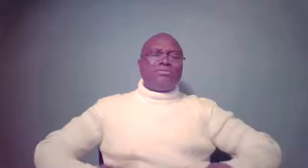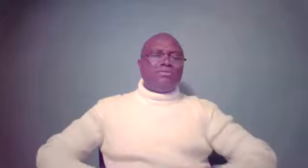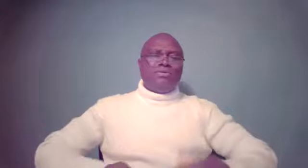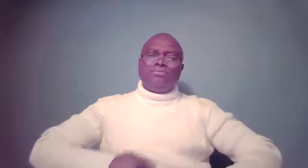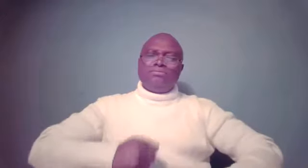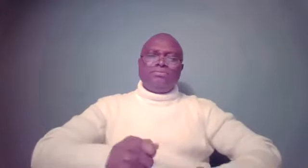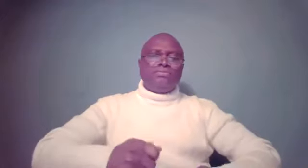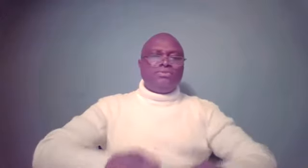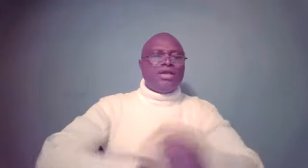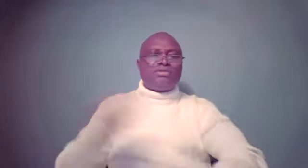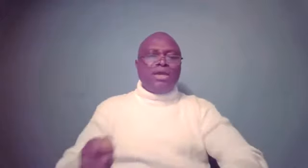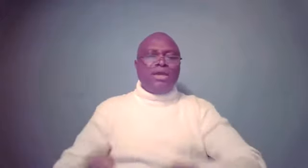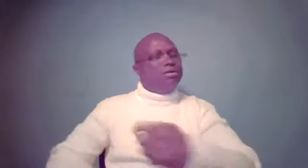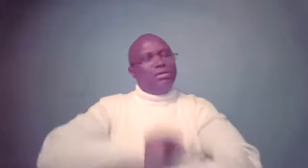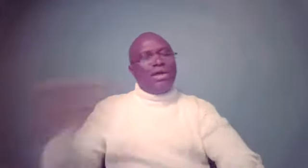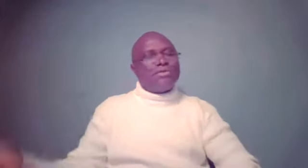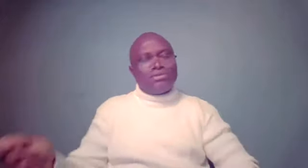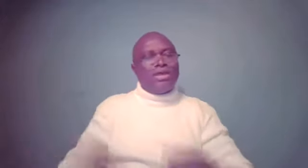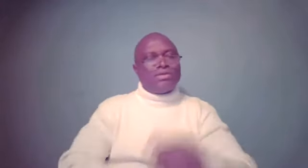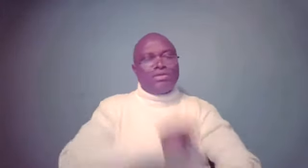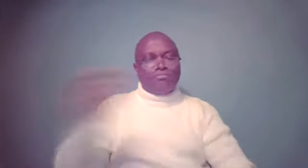you know, the next day, he's, she hated him.